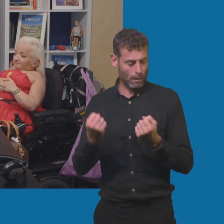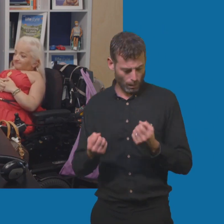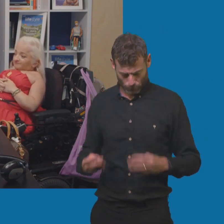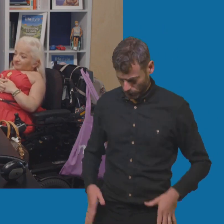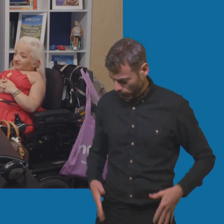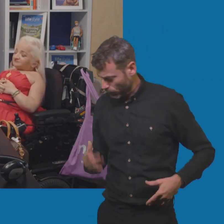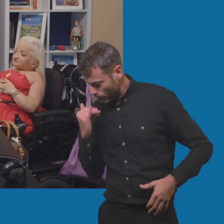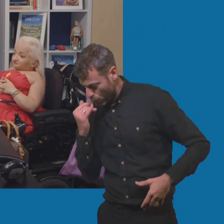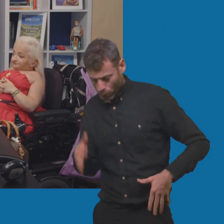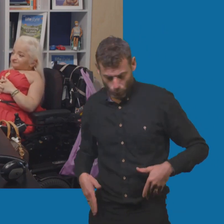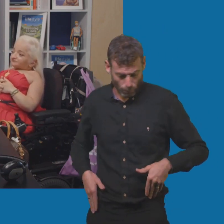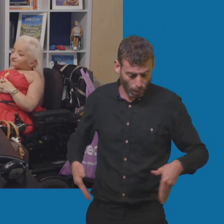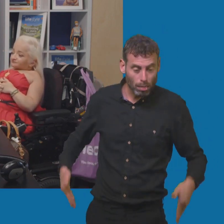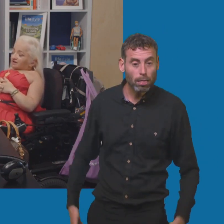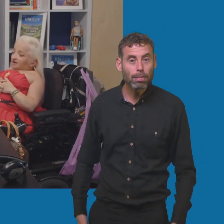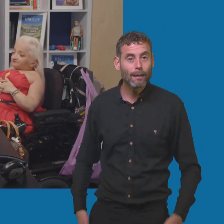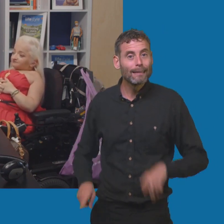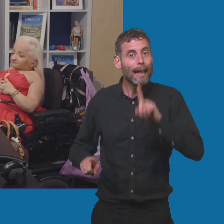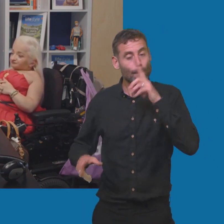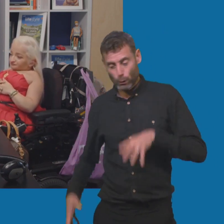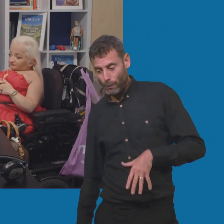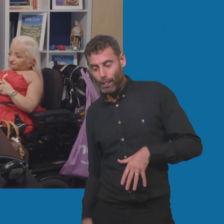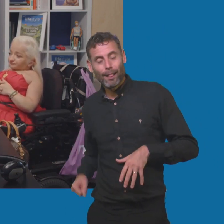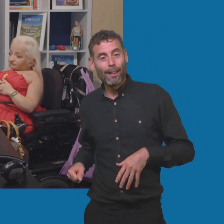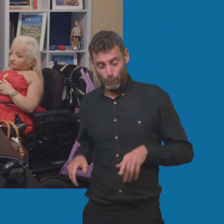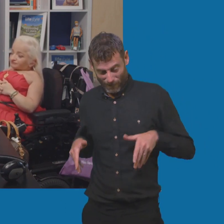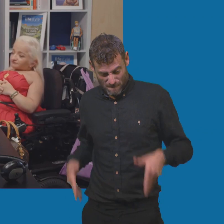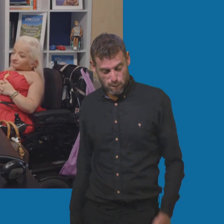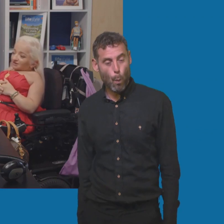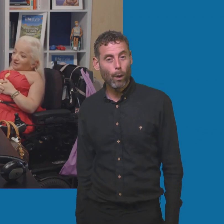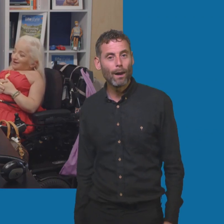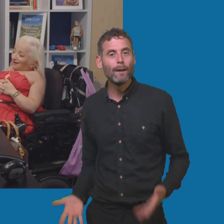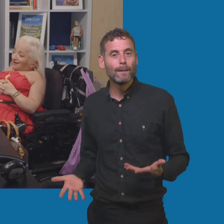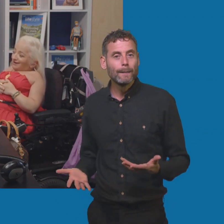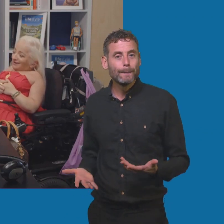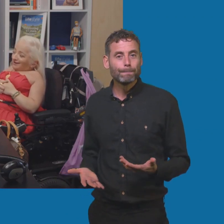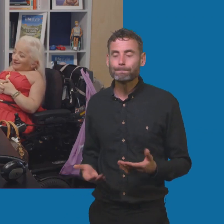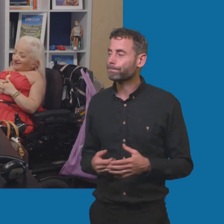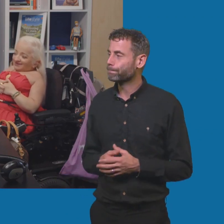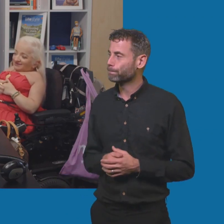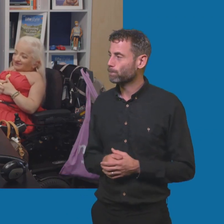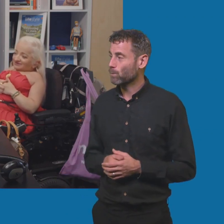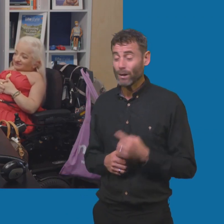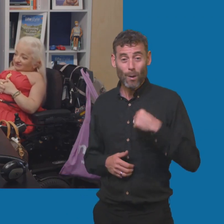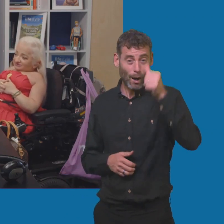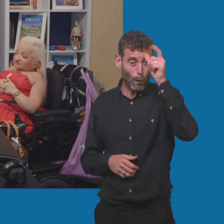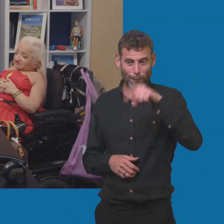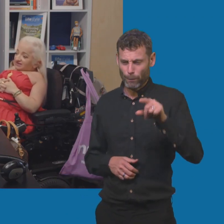out your pocket goes down the side and it's impossible to recover and you're never ever going to see it again. and I can only imagine how difficult that is for people with